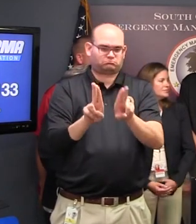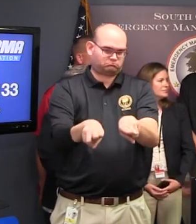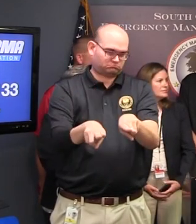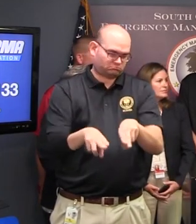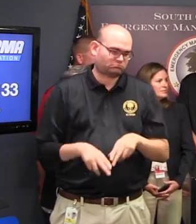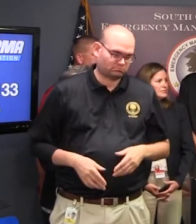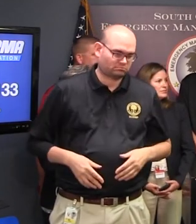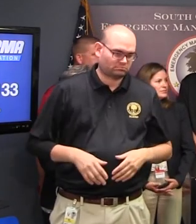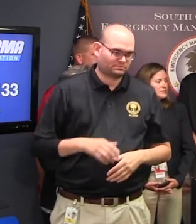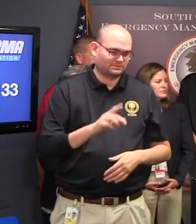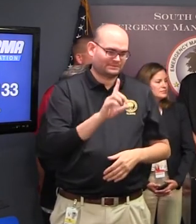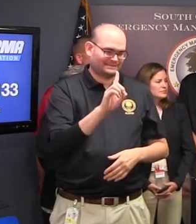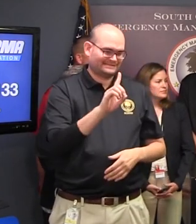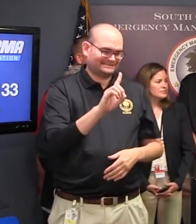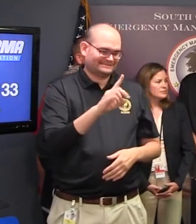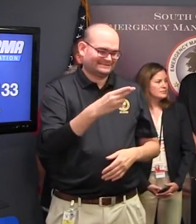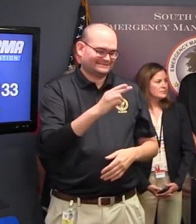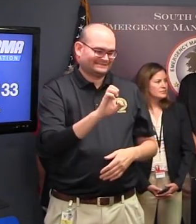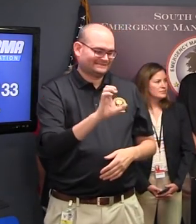Wilson